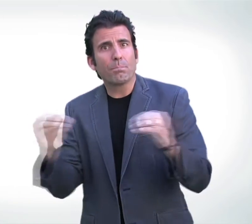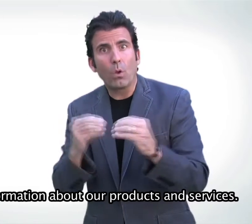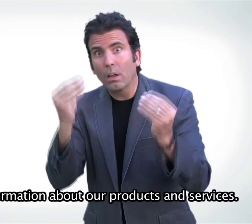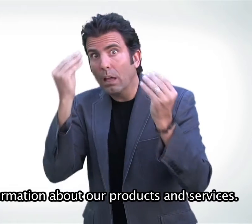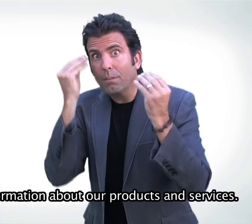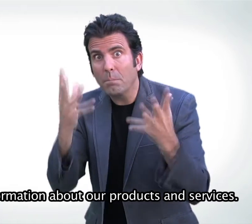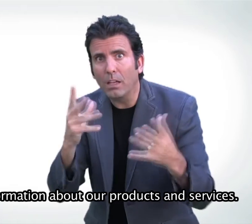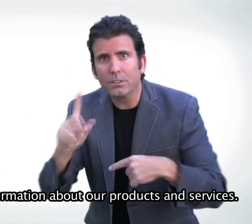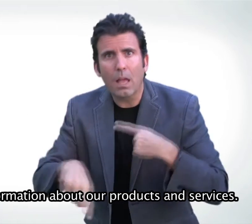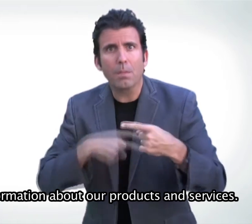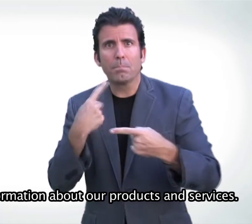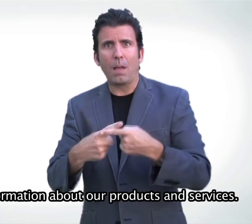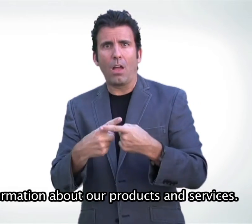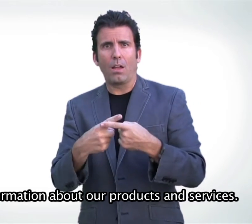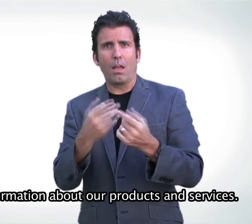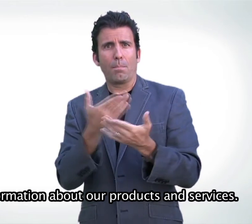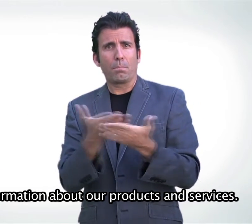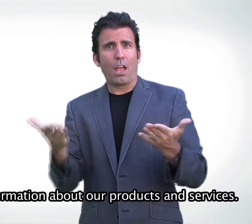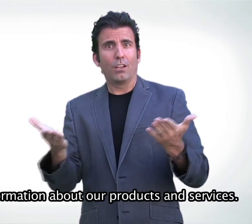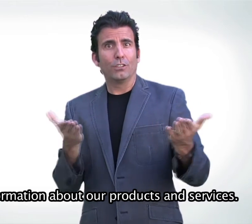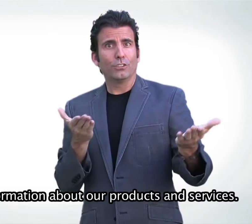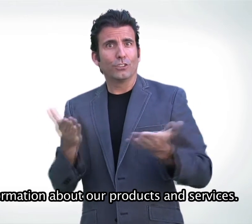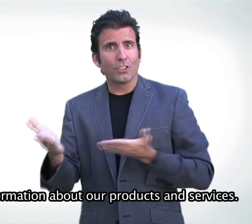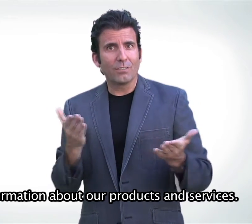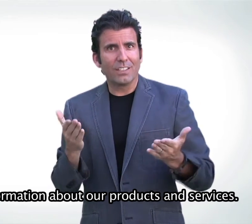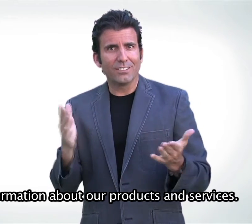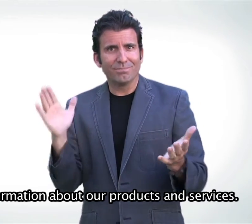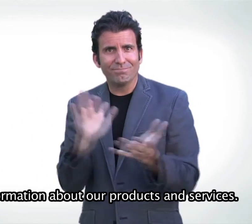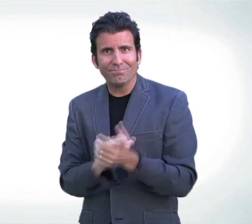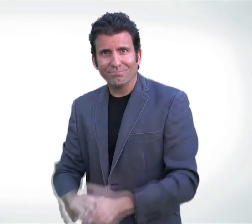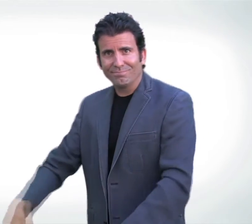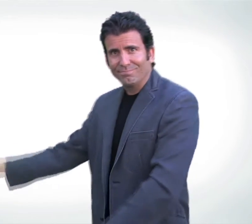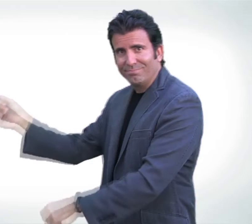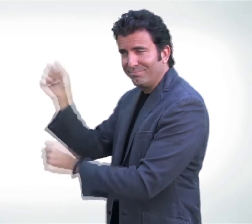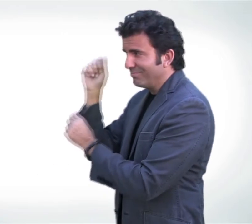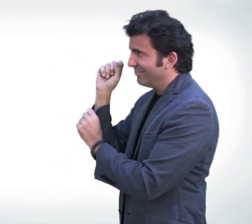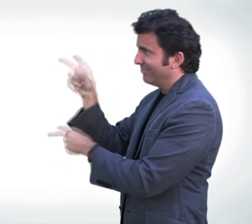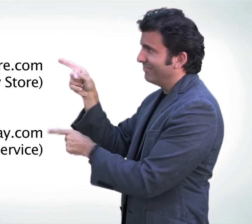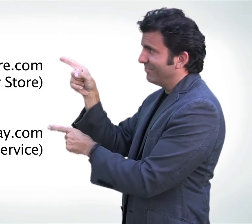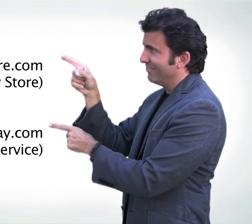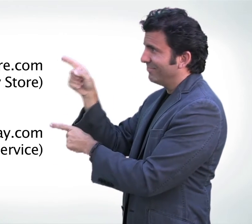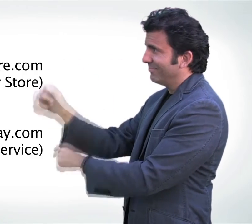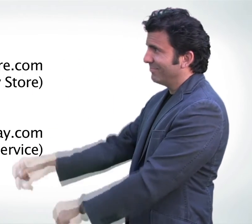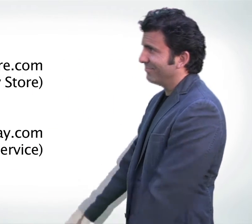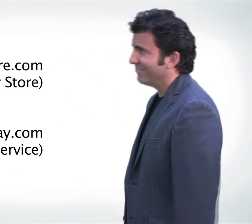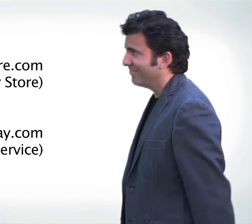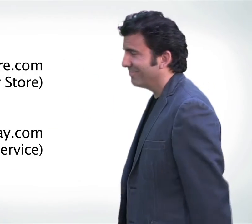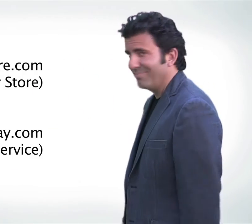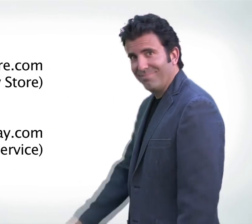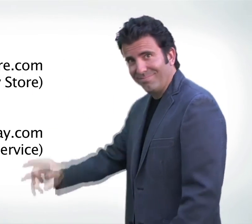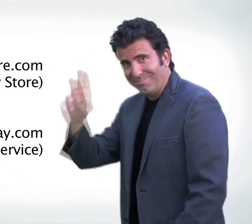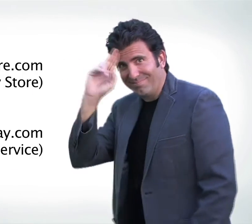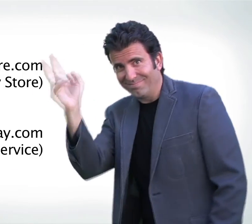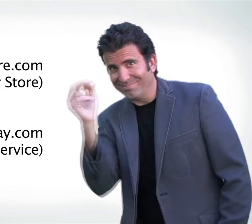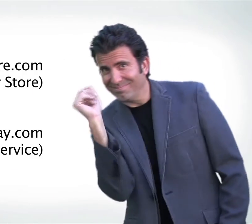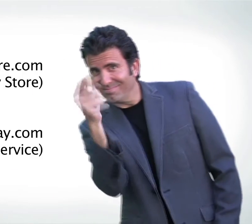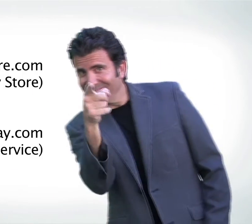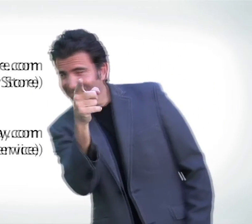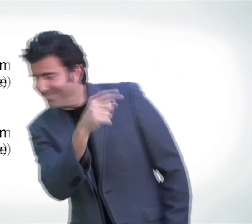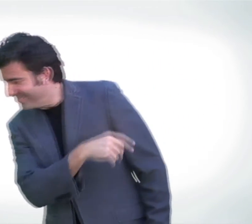And now, here's more information about our products and services. Sprint Relay Service